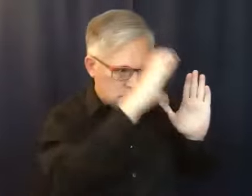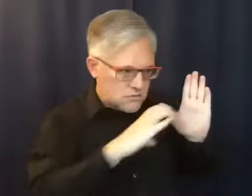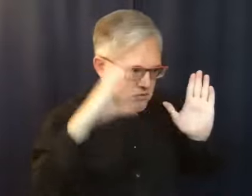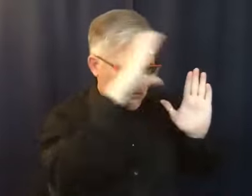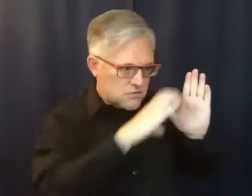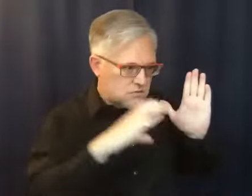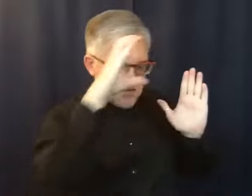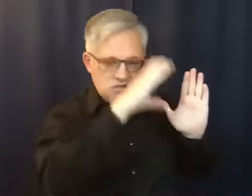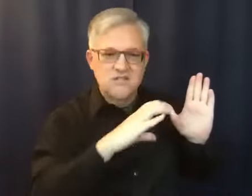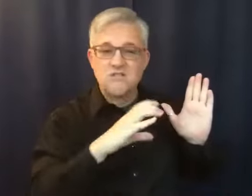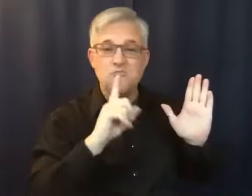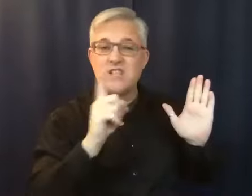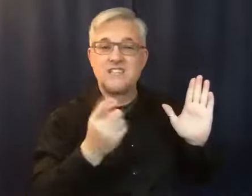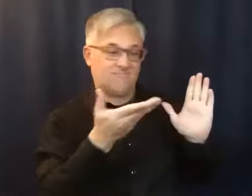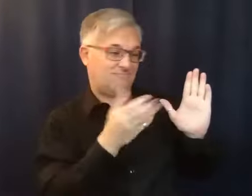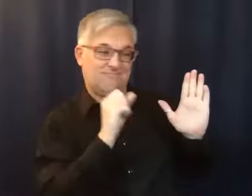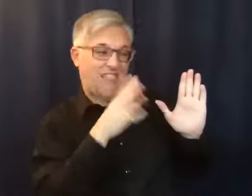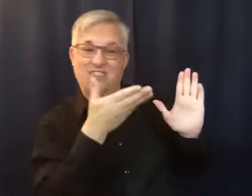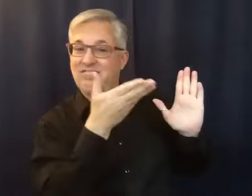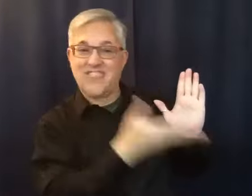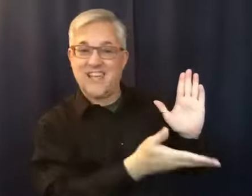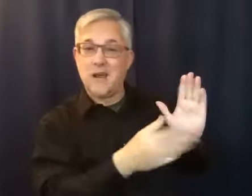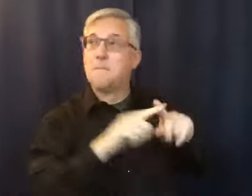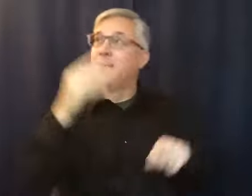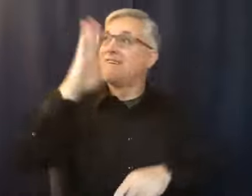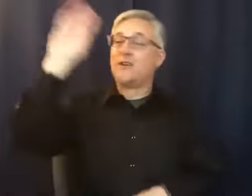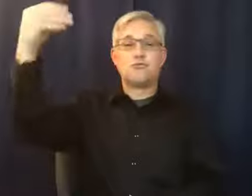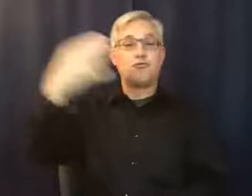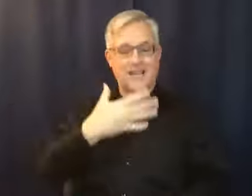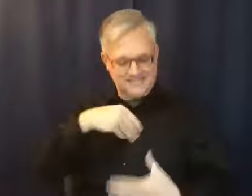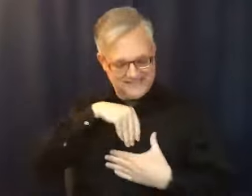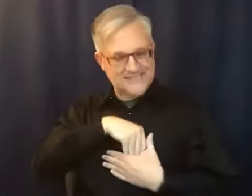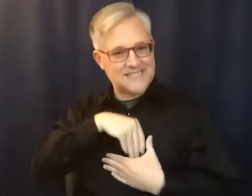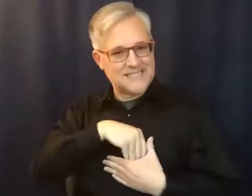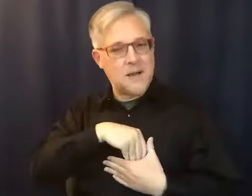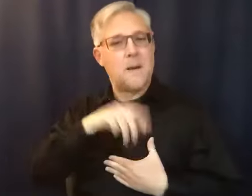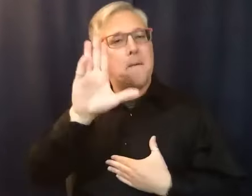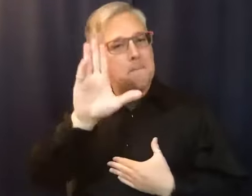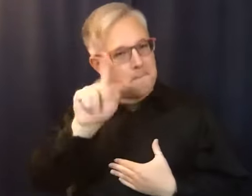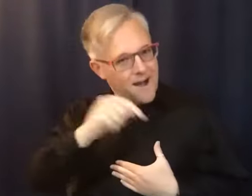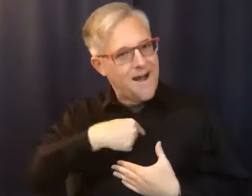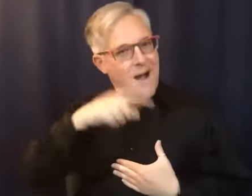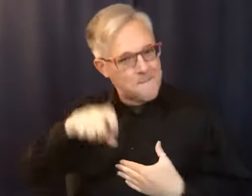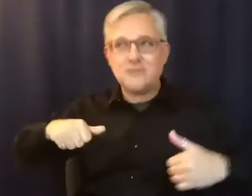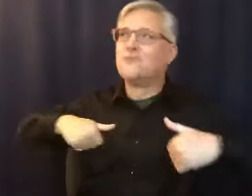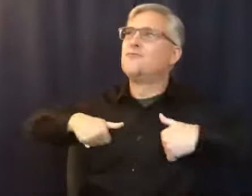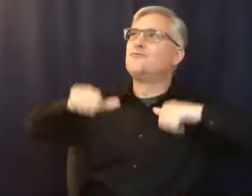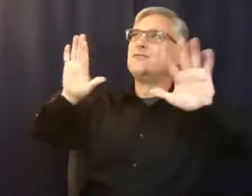grace of God was present in here. If I surrendered. I have had a living